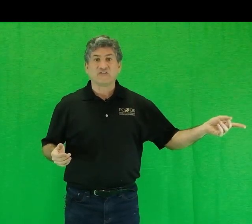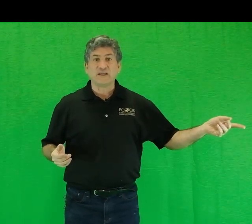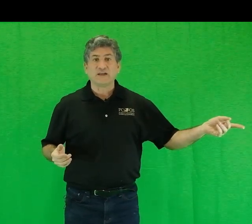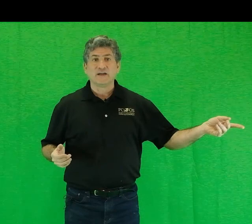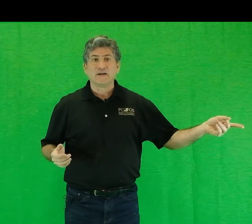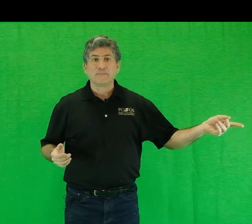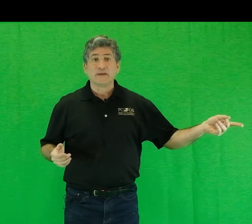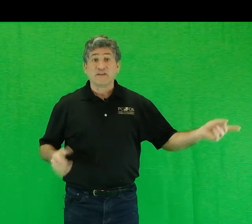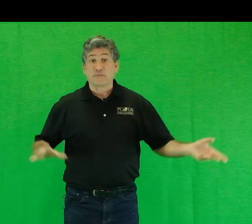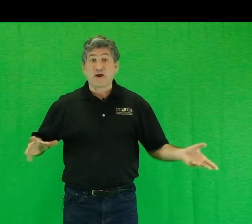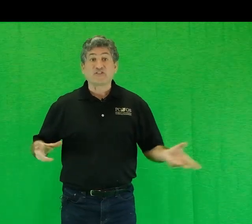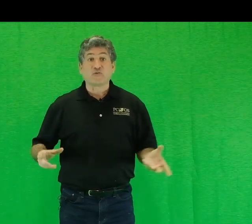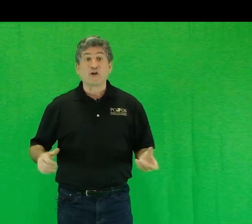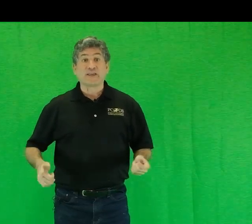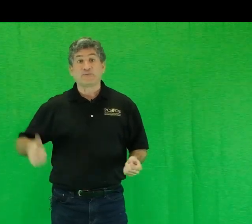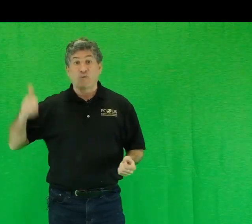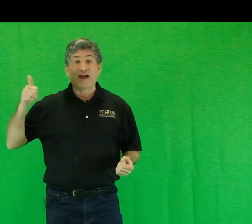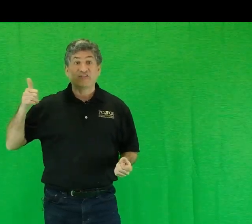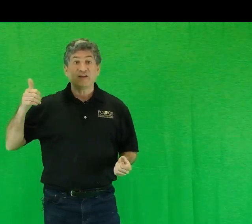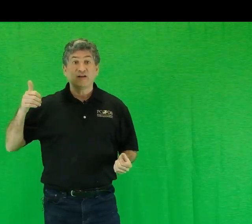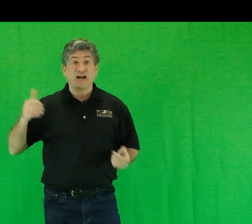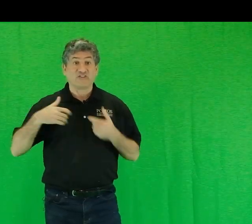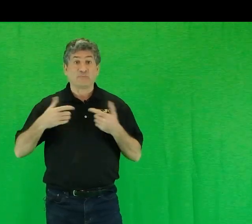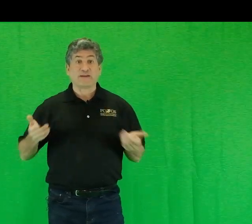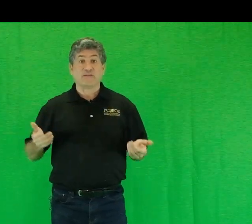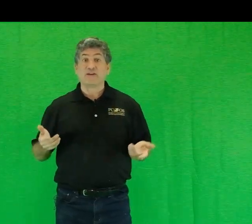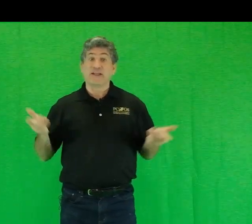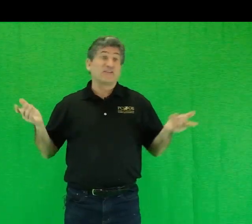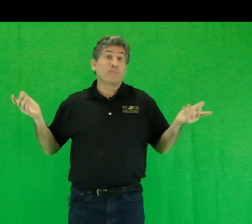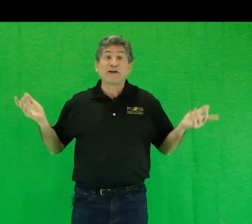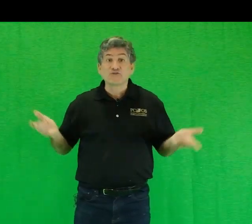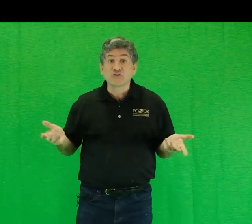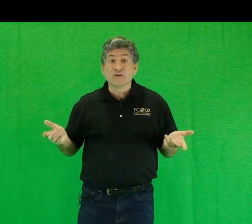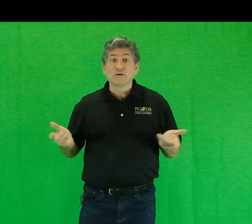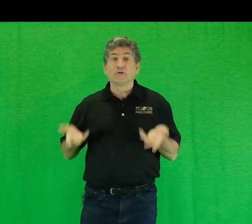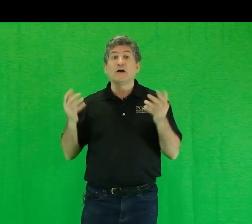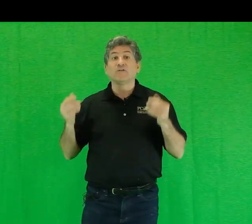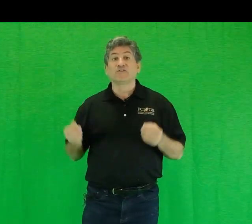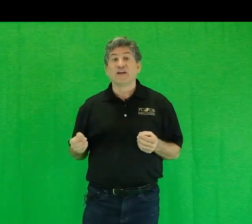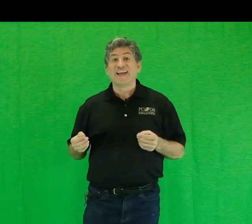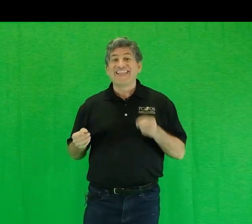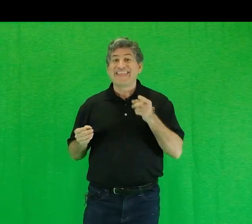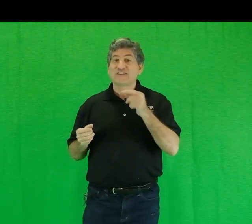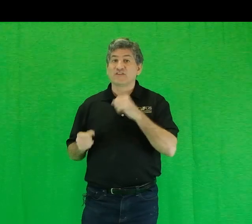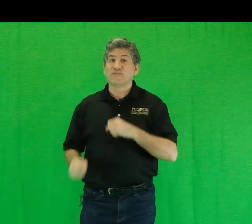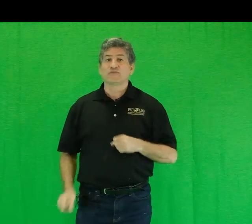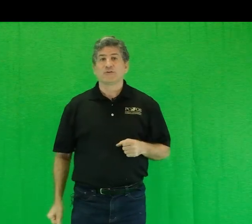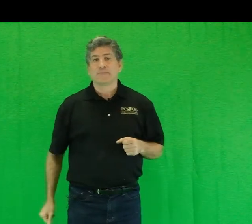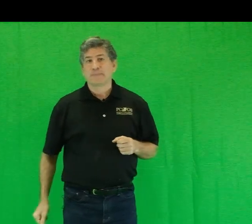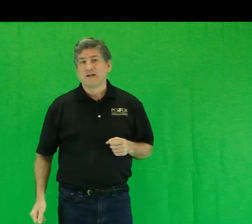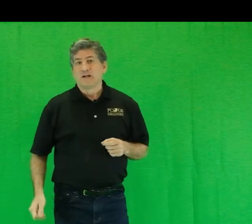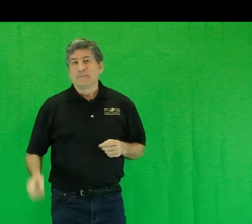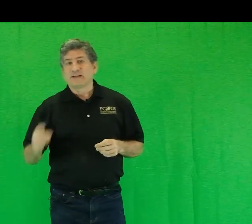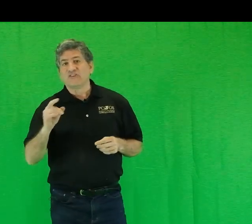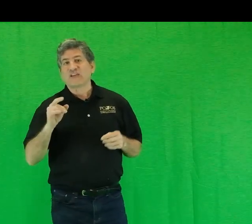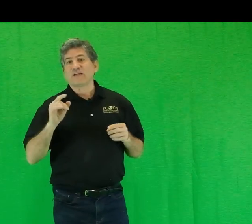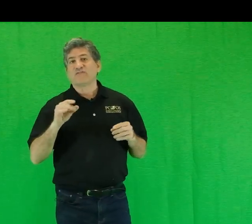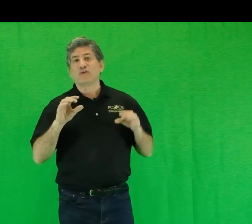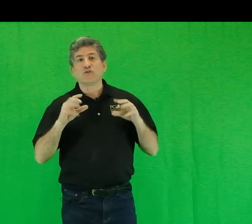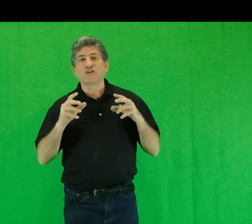sea. If the price of oil keeps rising, I suspect they could end up rich. Who knows? That's the future. But at least I can feel good